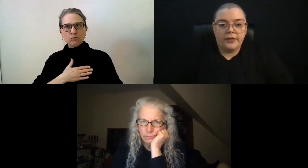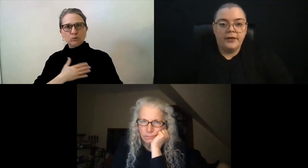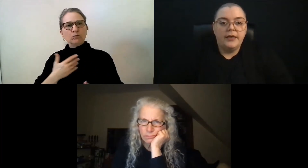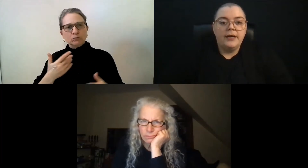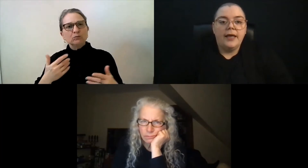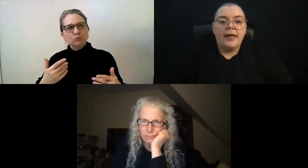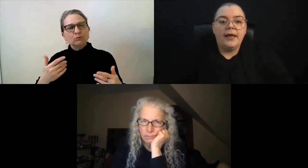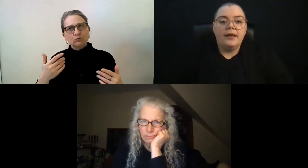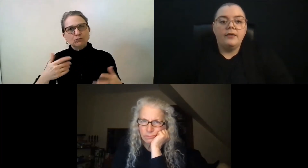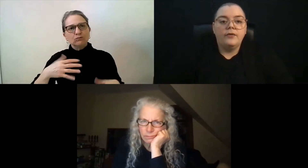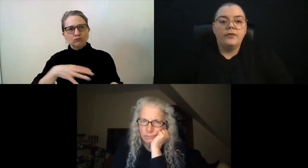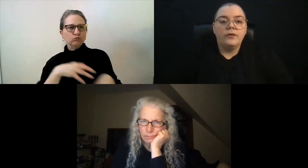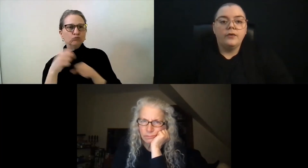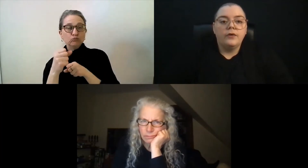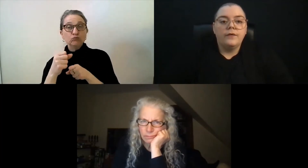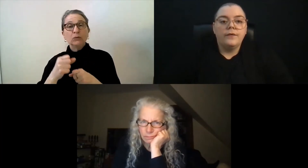actually.